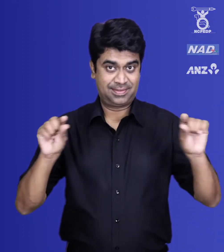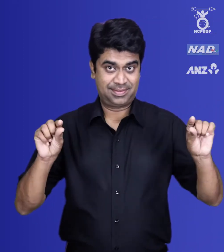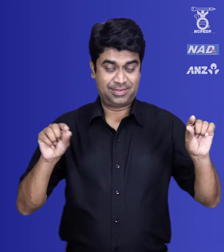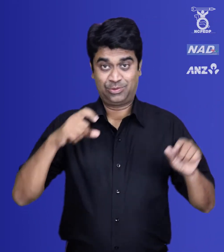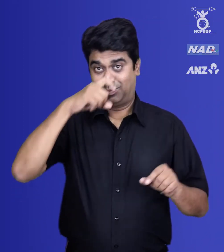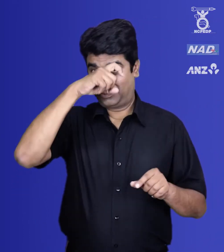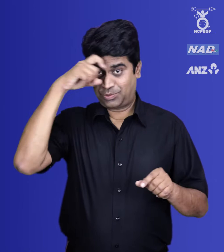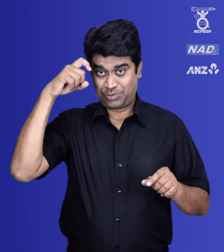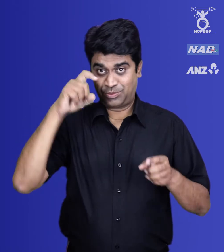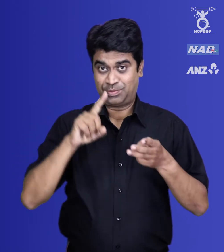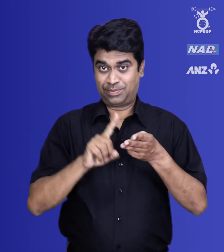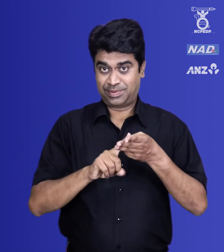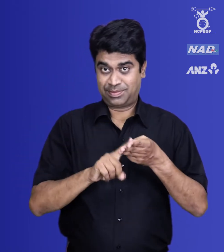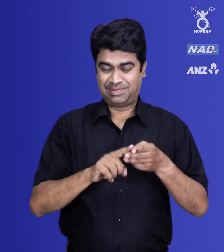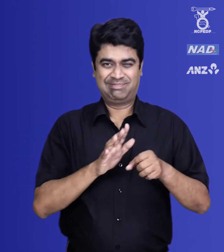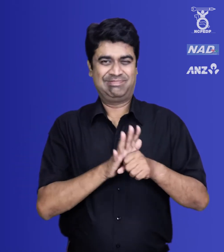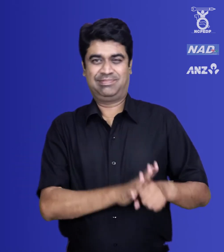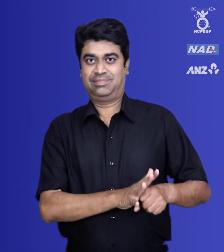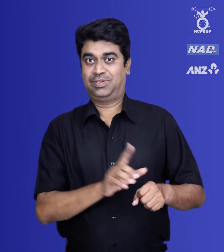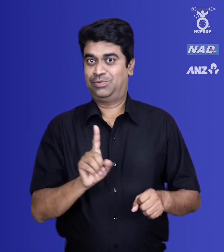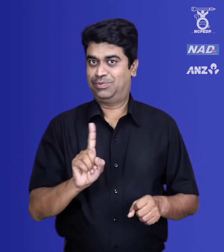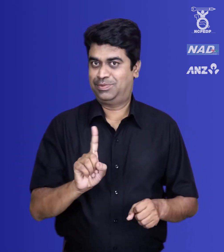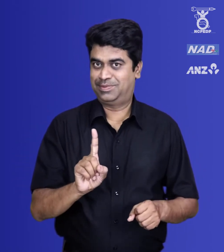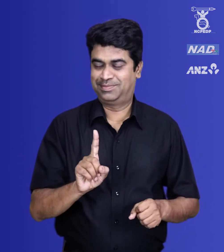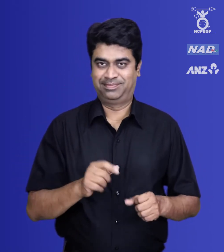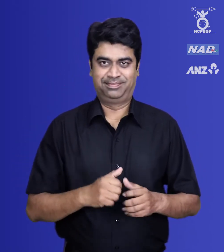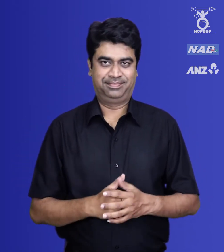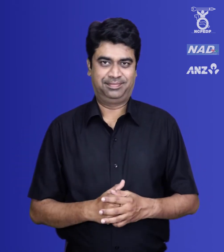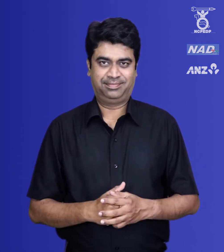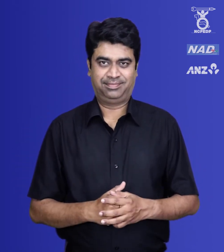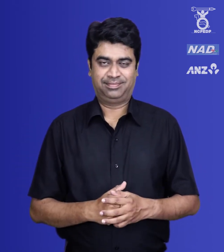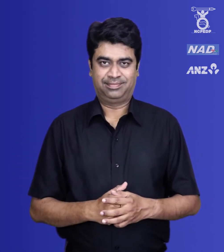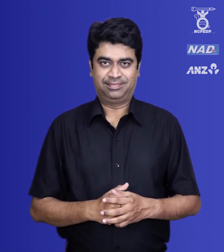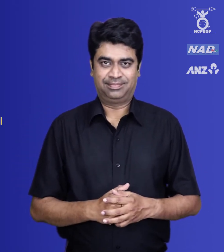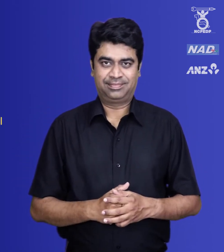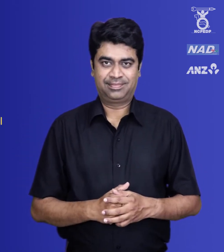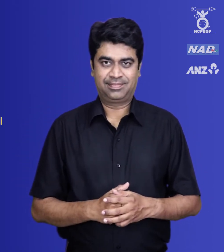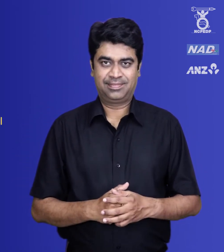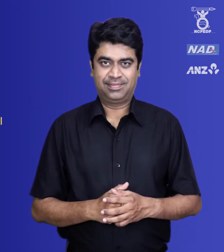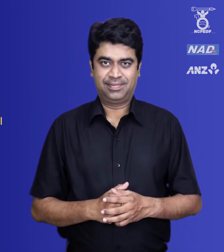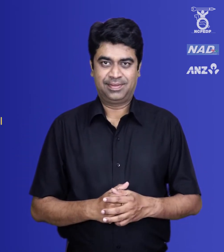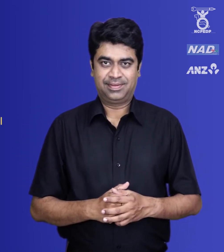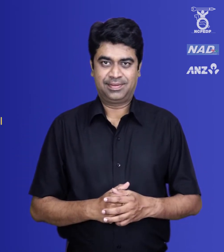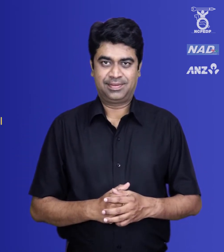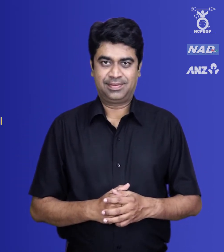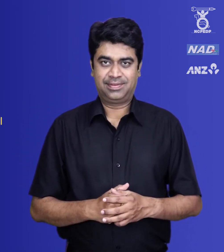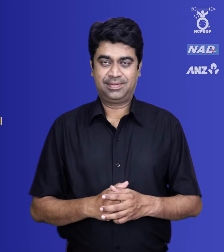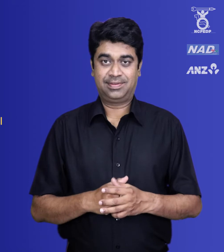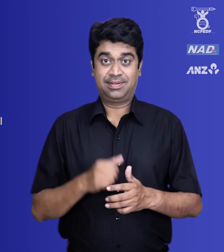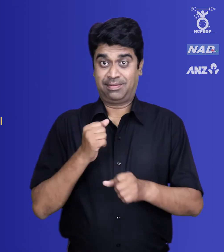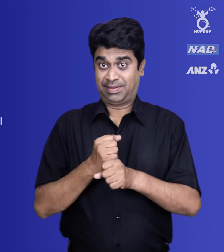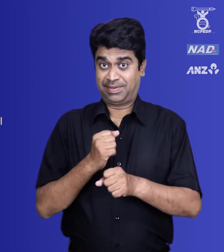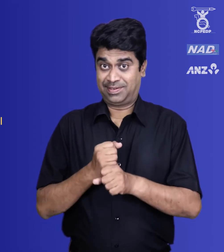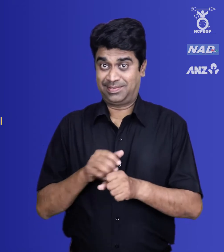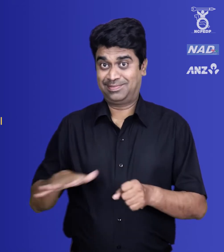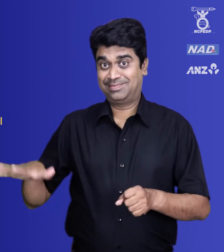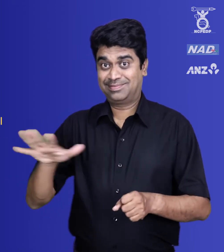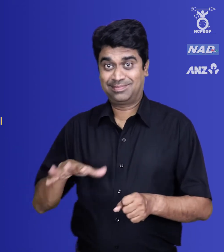– Non-Discrimination in Employment No government establishment shall discriminate